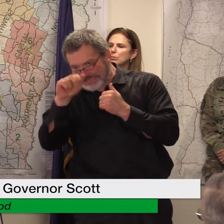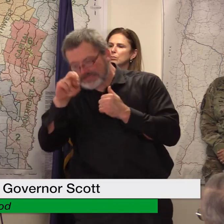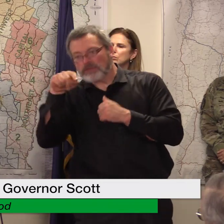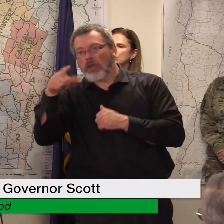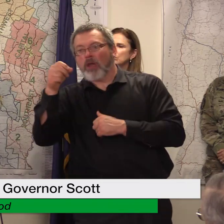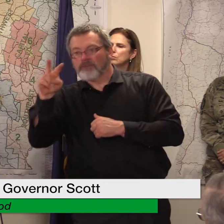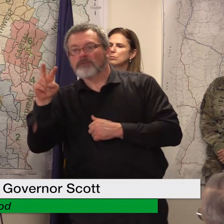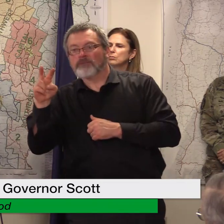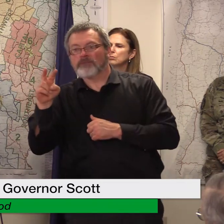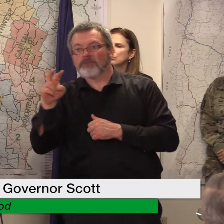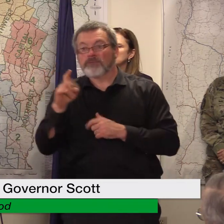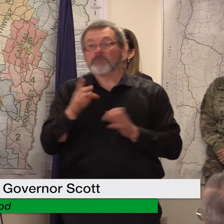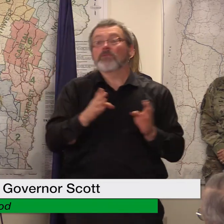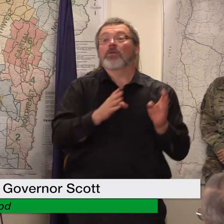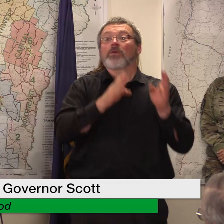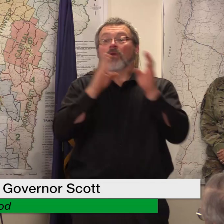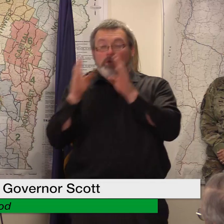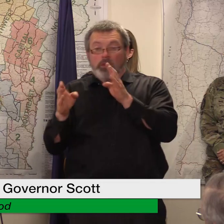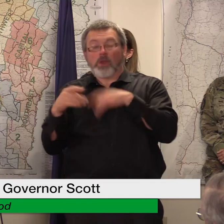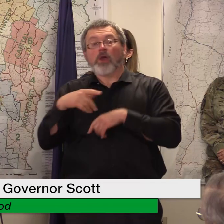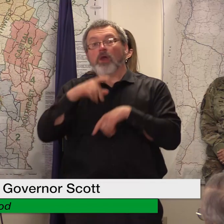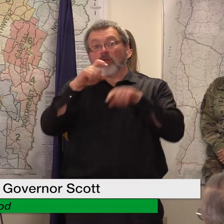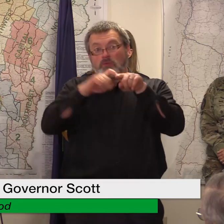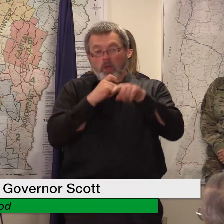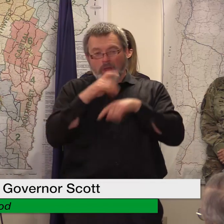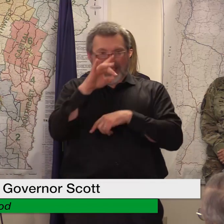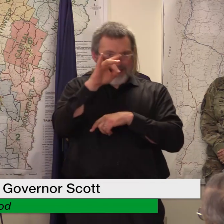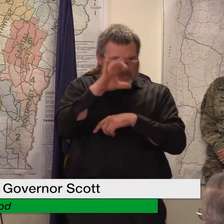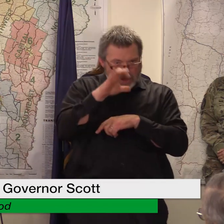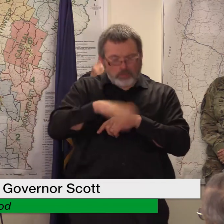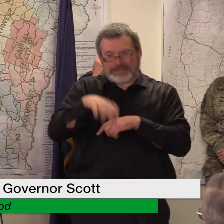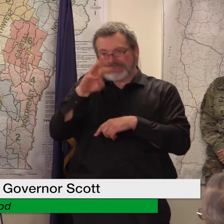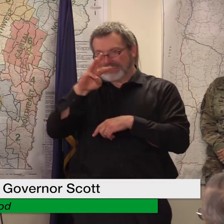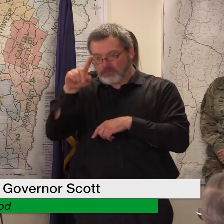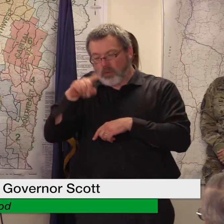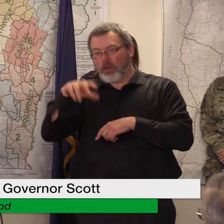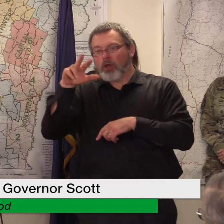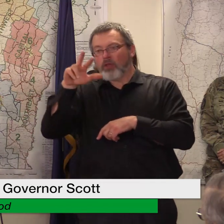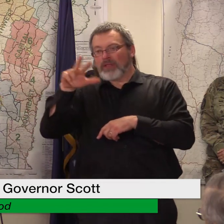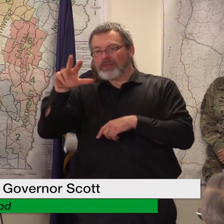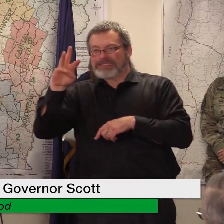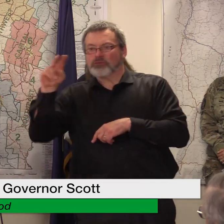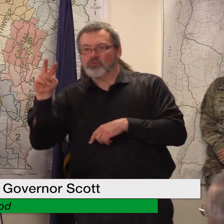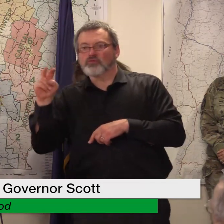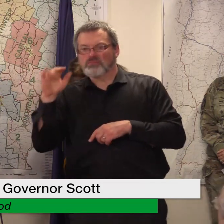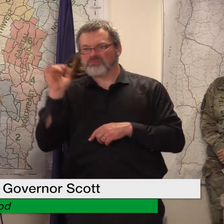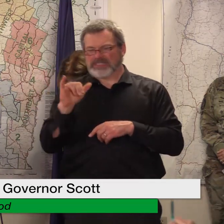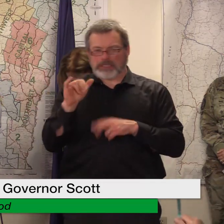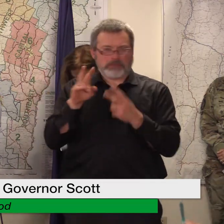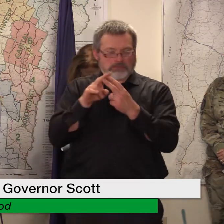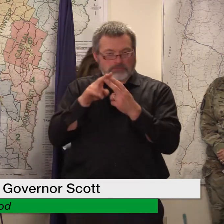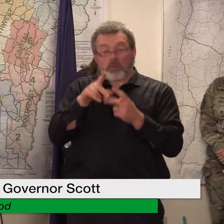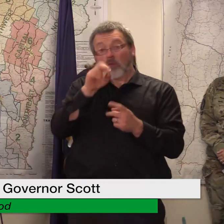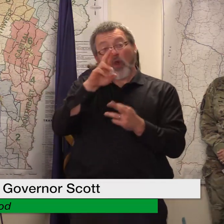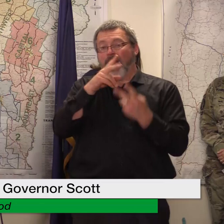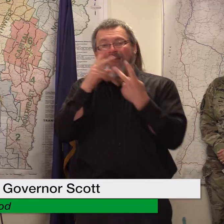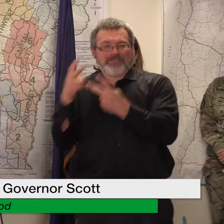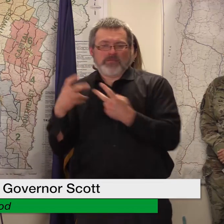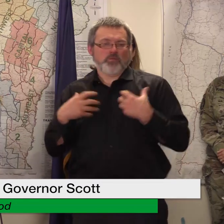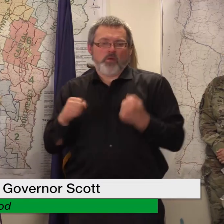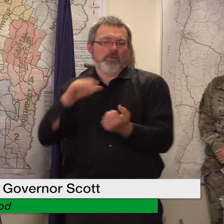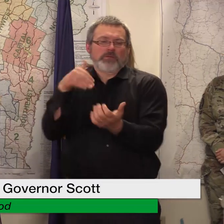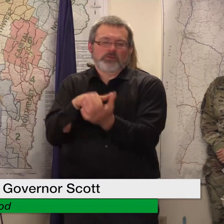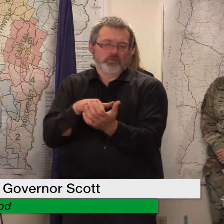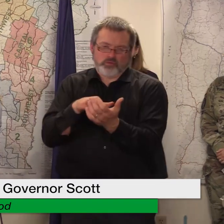or they can visit one of the disaster recovery centers that we'll be establishing so what's different for them